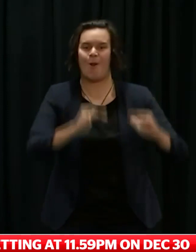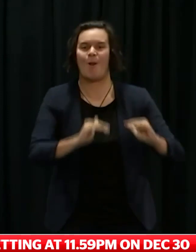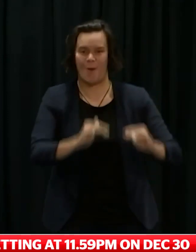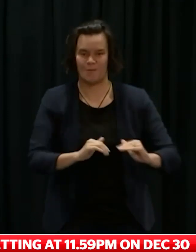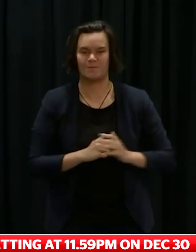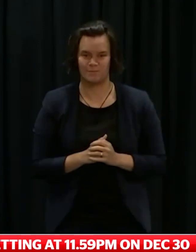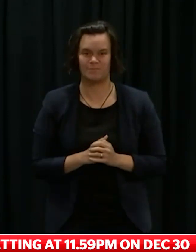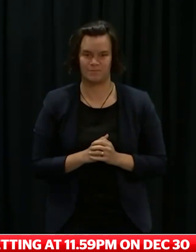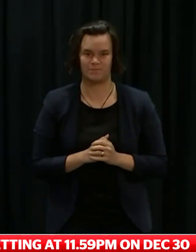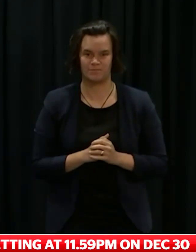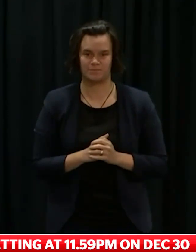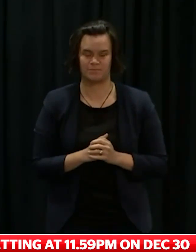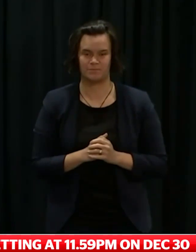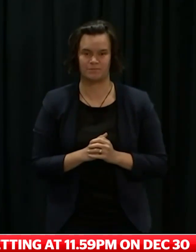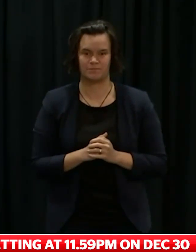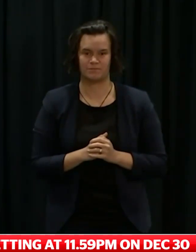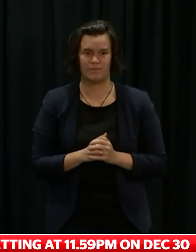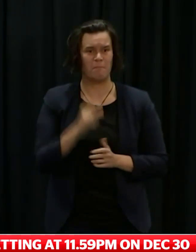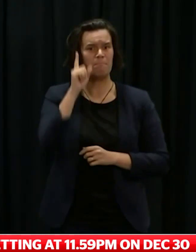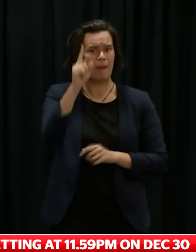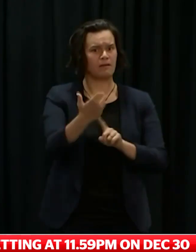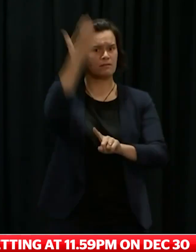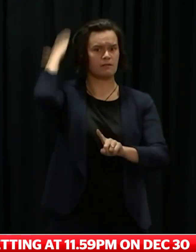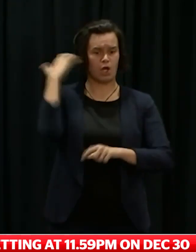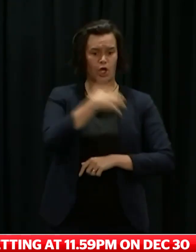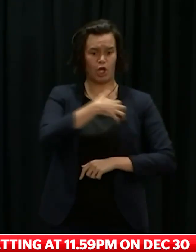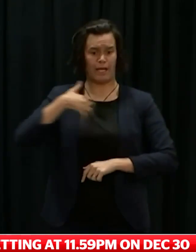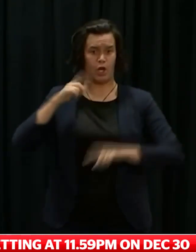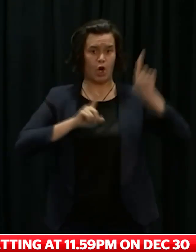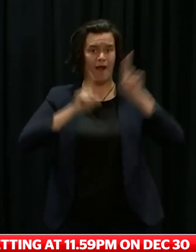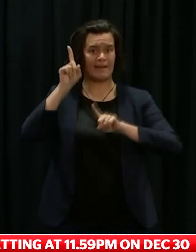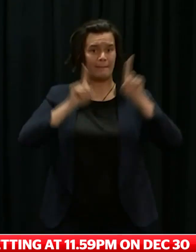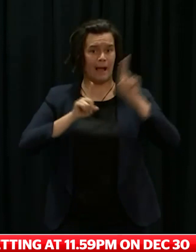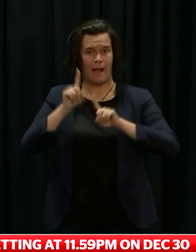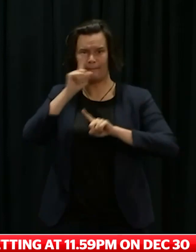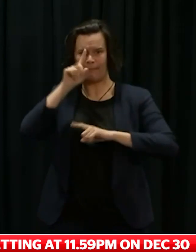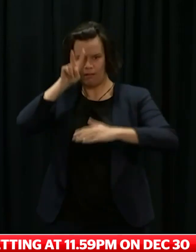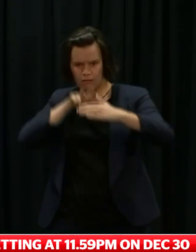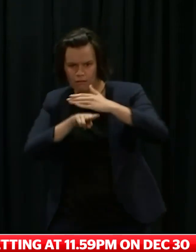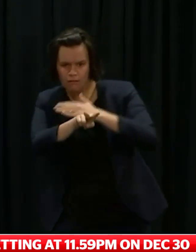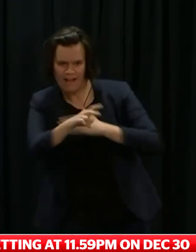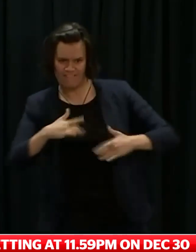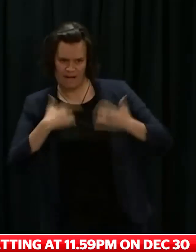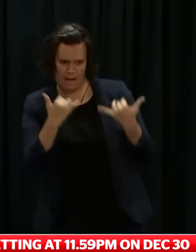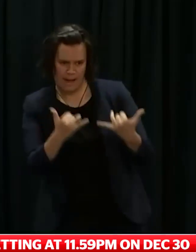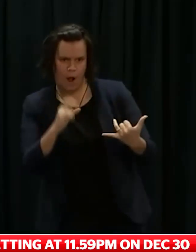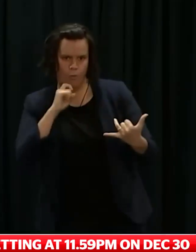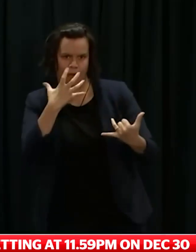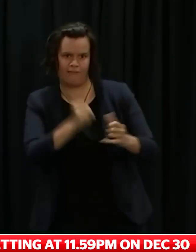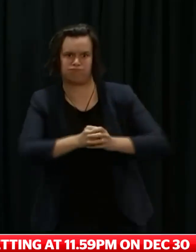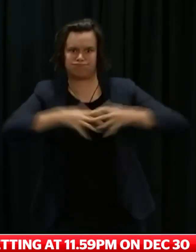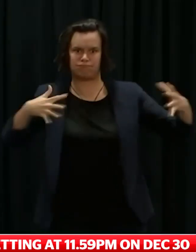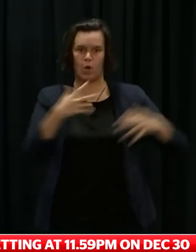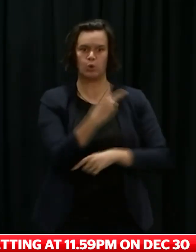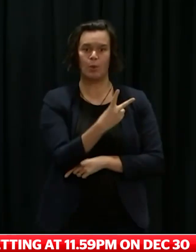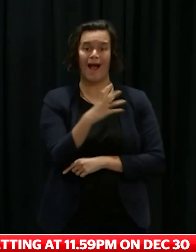to that, all lower than the 200 cases a day that modelling suggested in early November. This lower